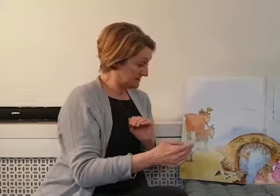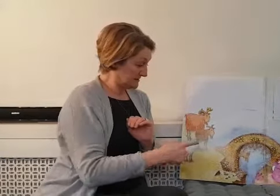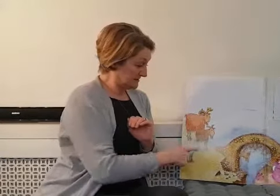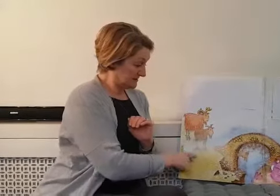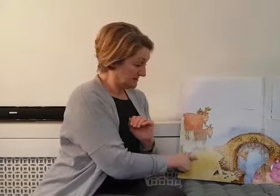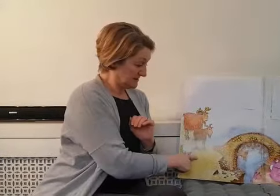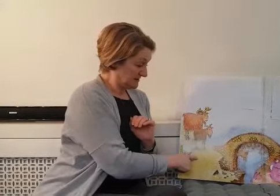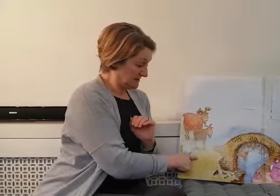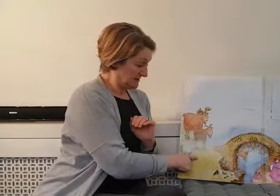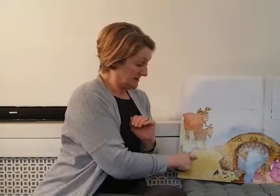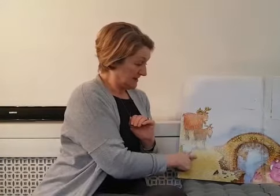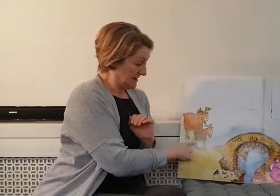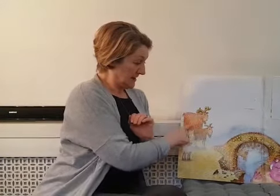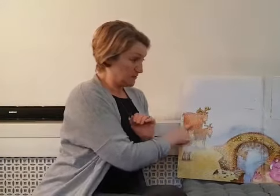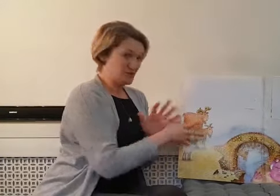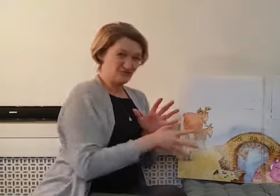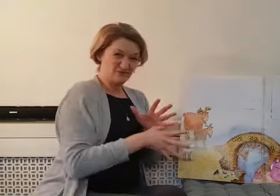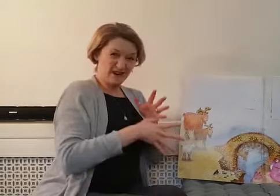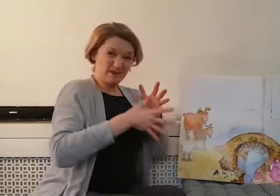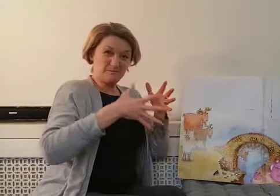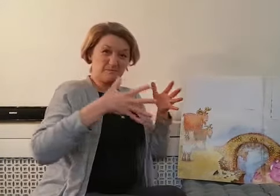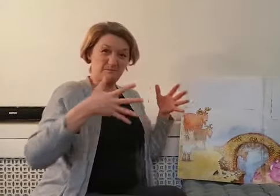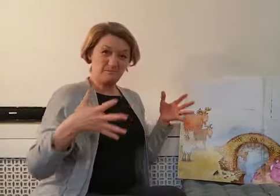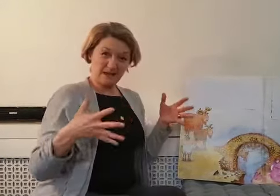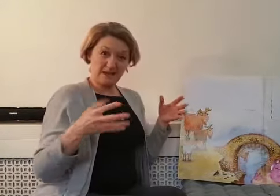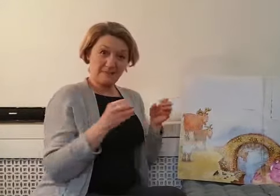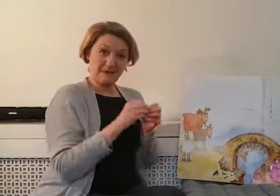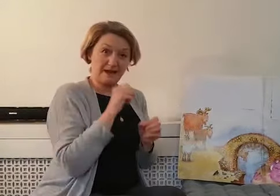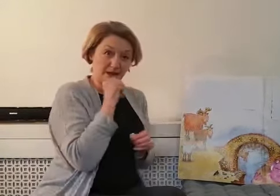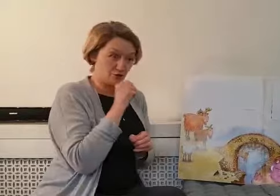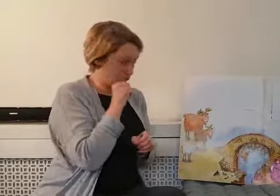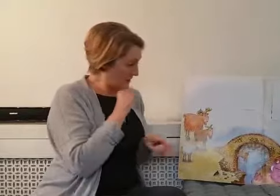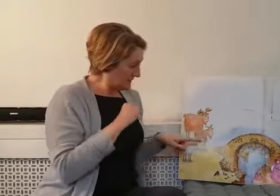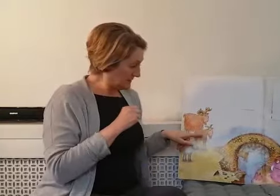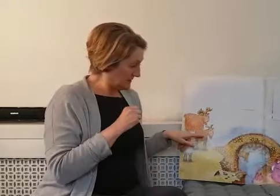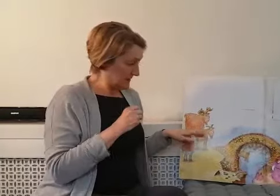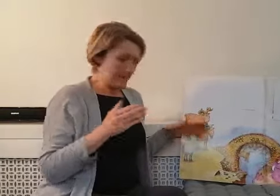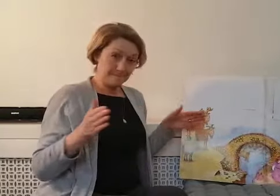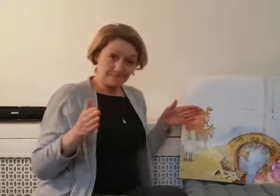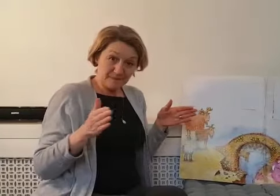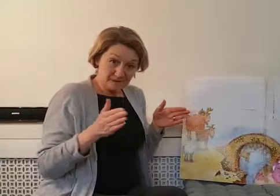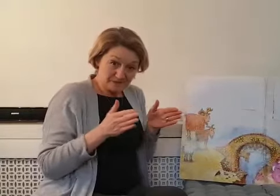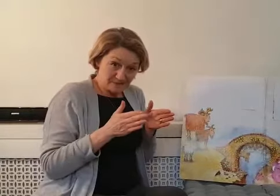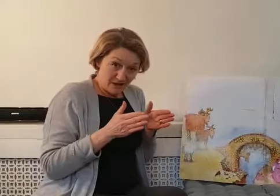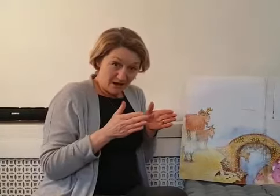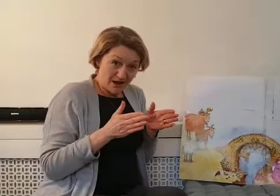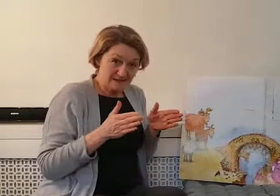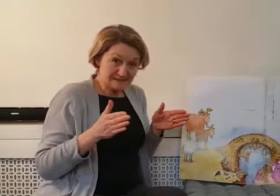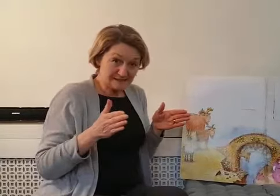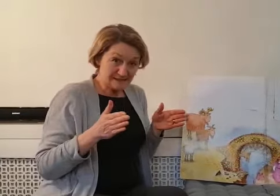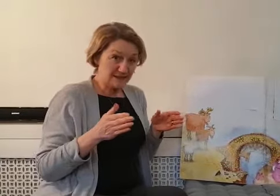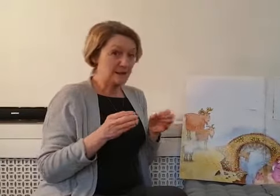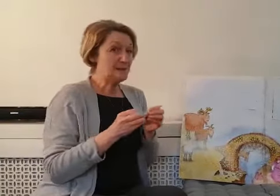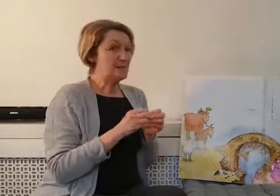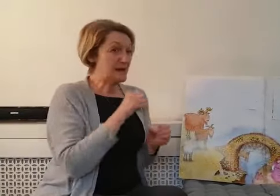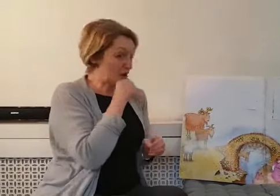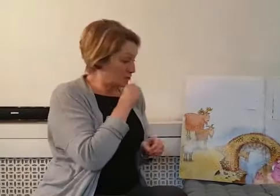There was great big Billy Goat Gruff, middle-sized Billy Goat